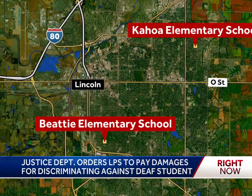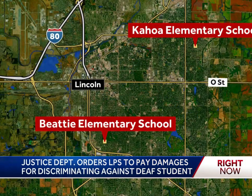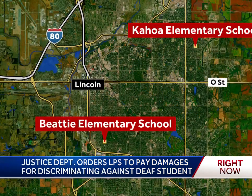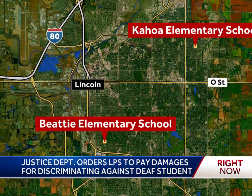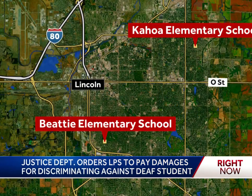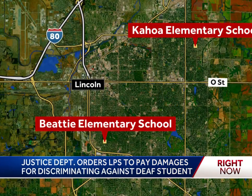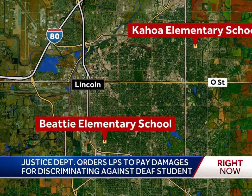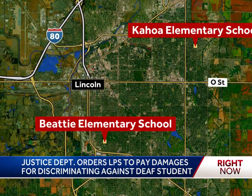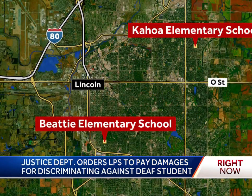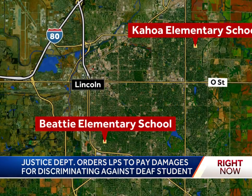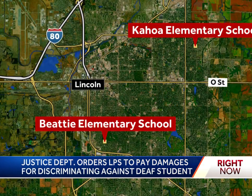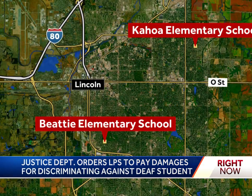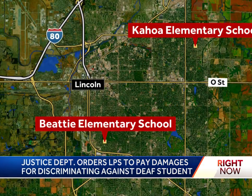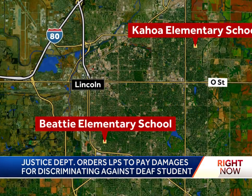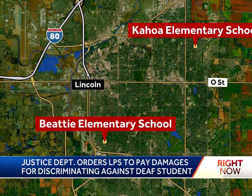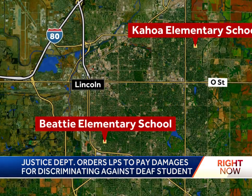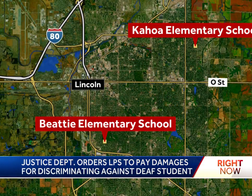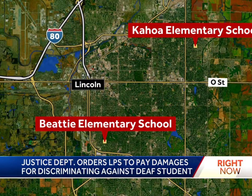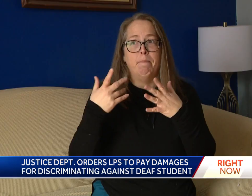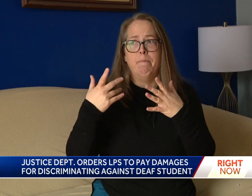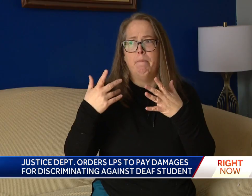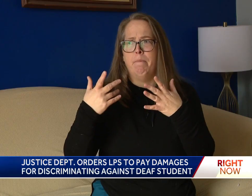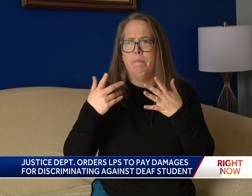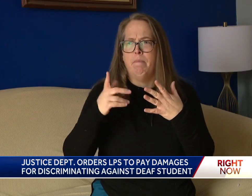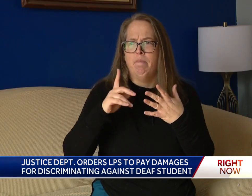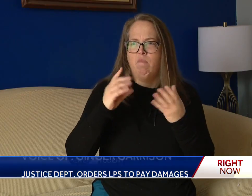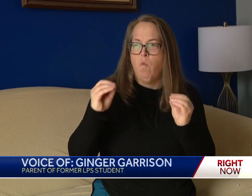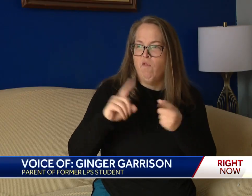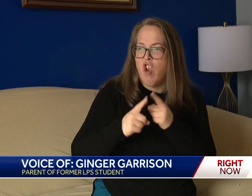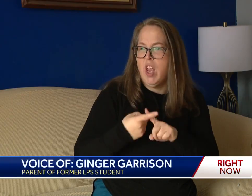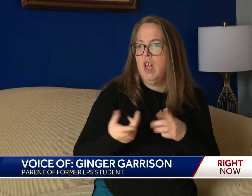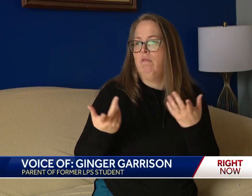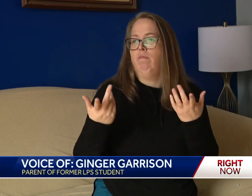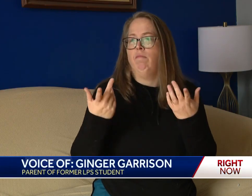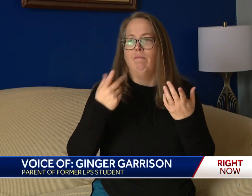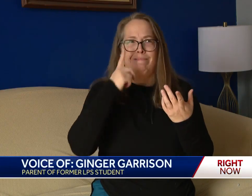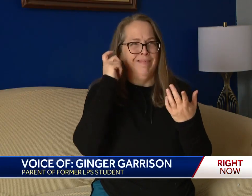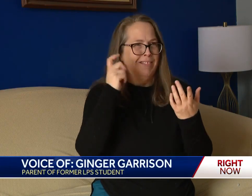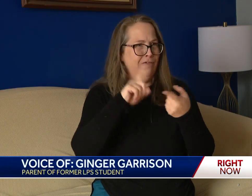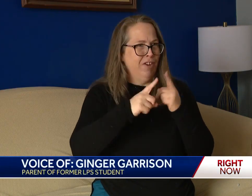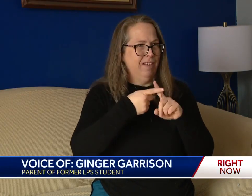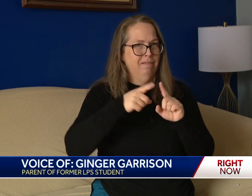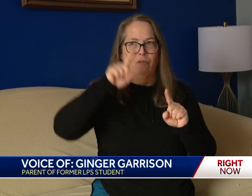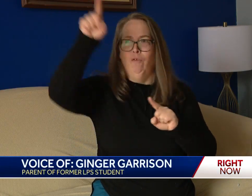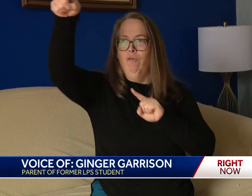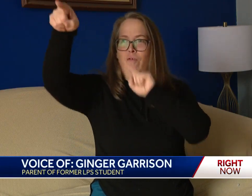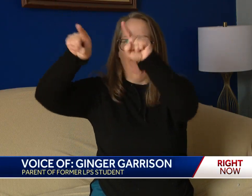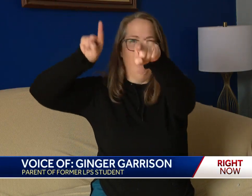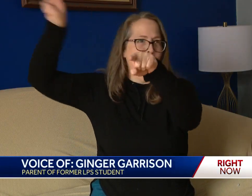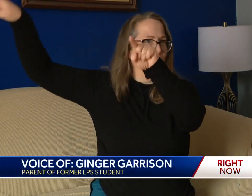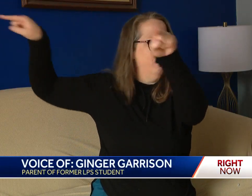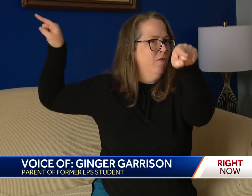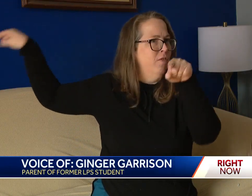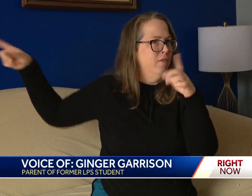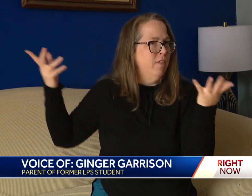a 20-minute drive away from where she goes now. During the summer, she doesn't have any friends around because all her friends are